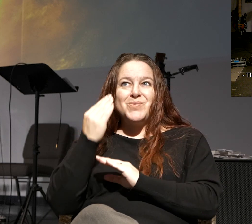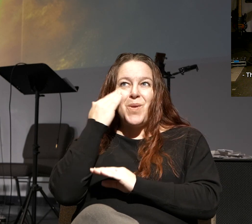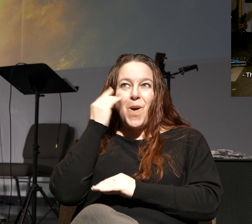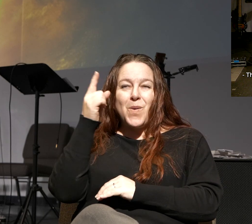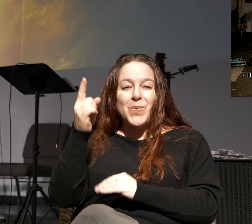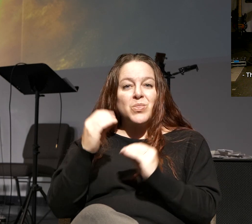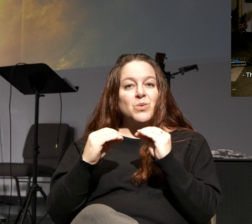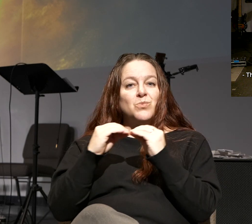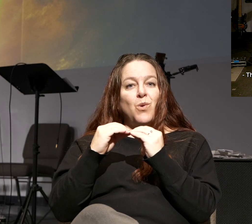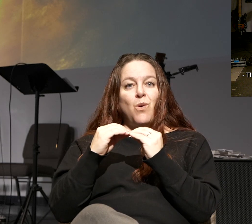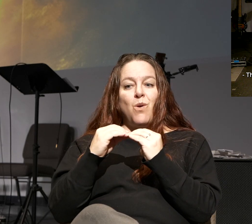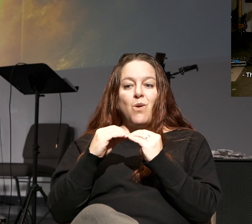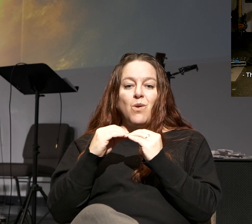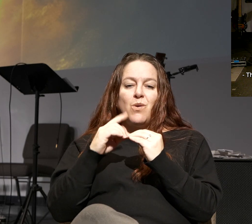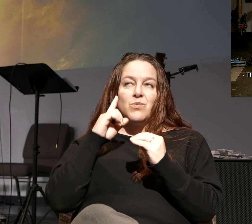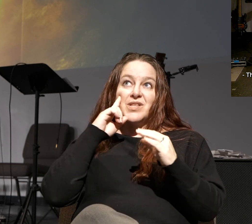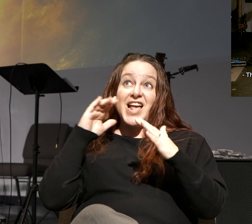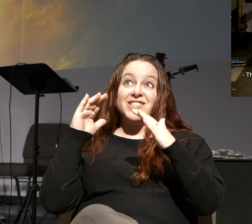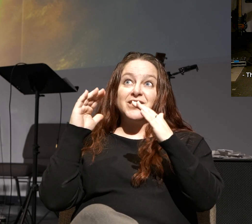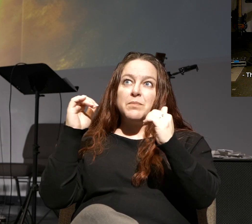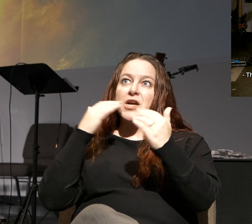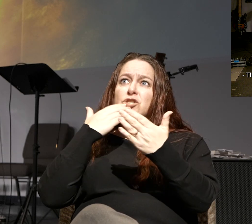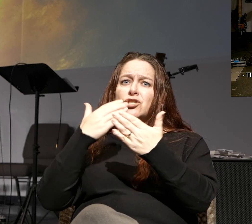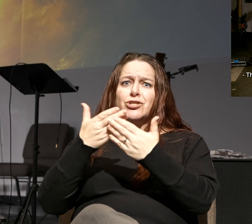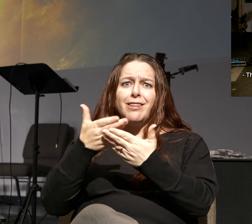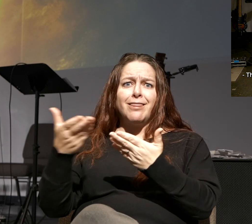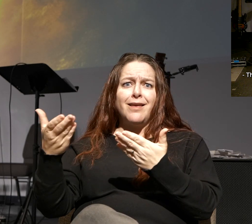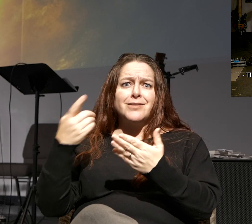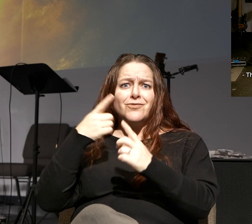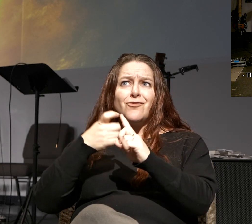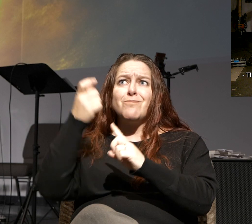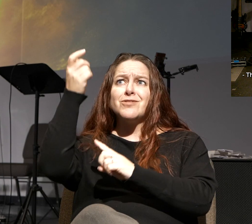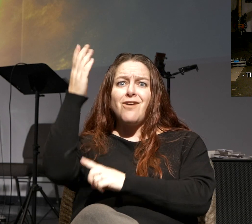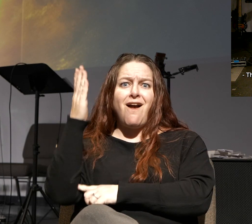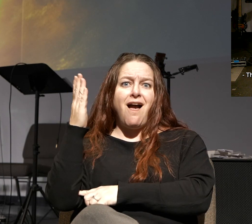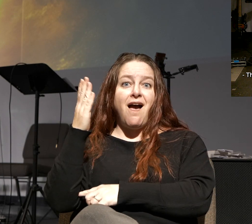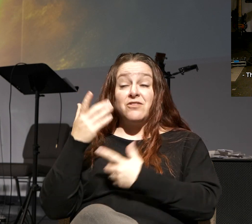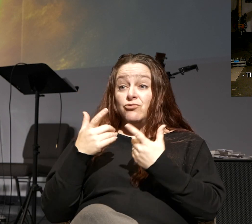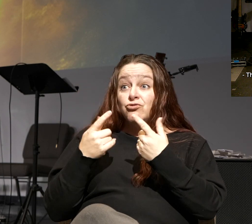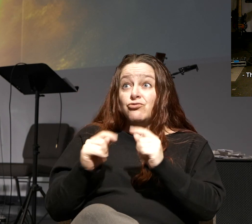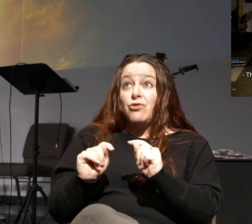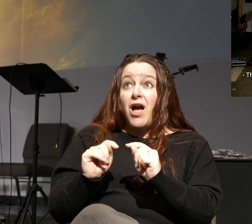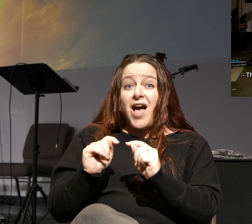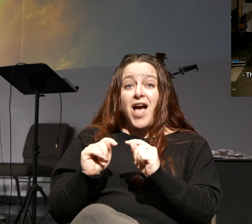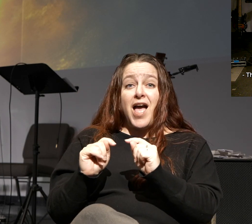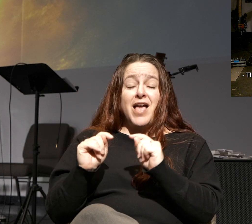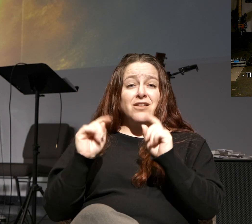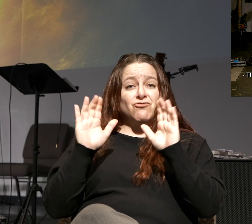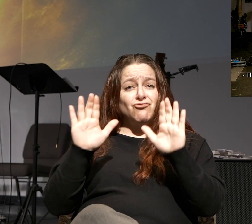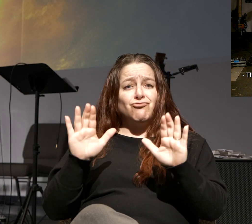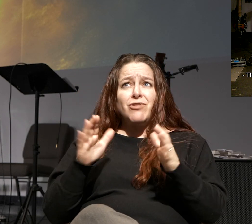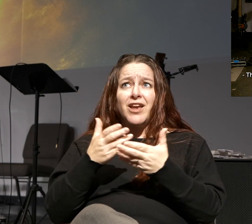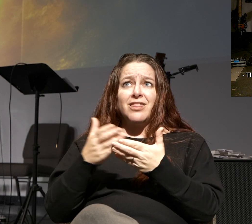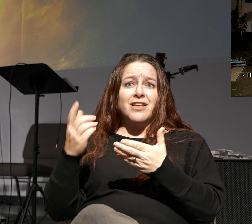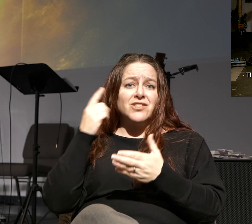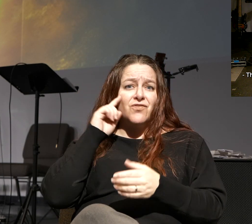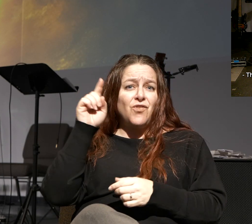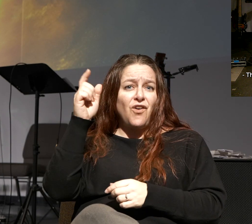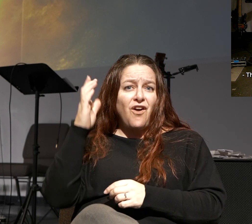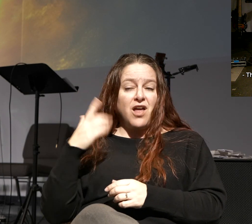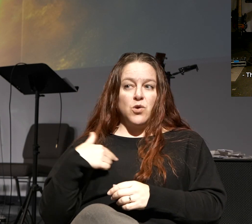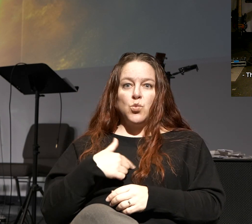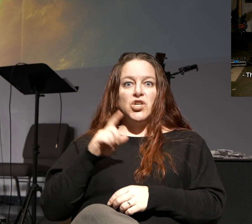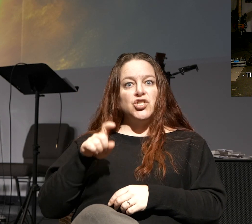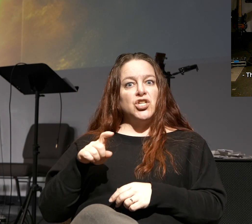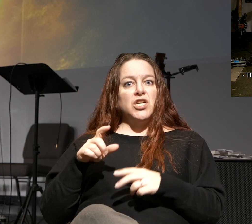the more you're going to expect great things from God and attempt great things for God. I mean, we should